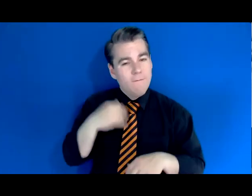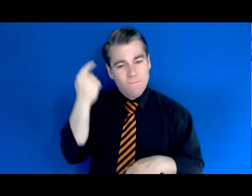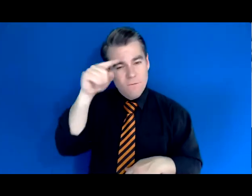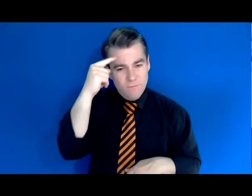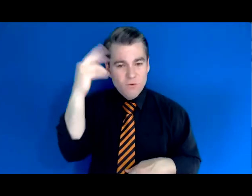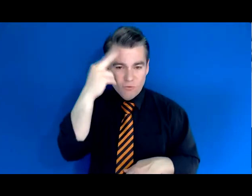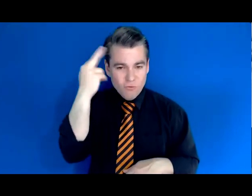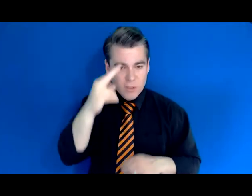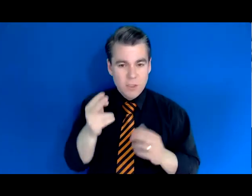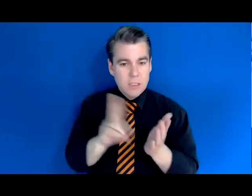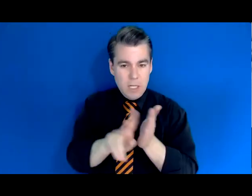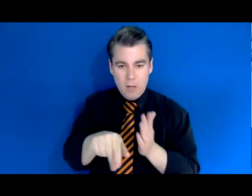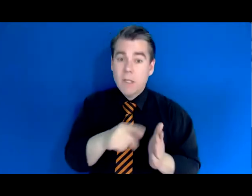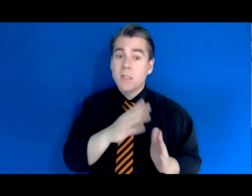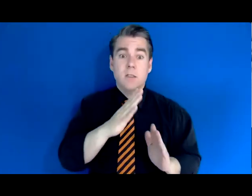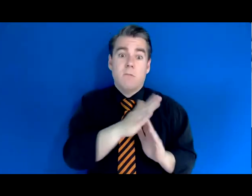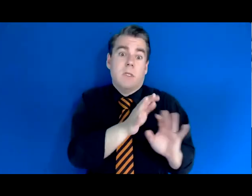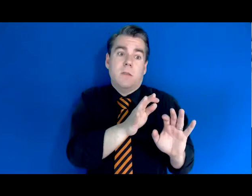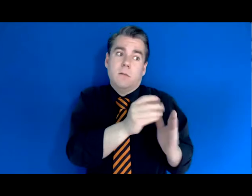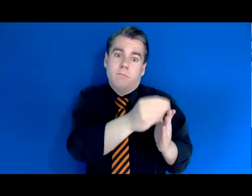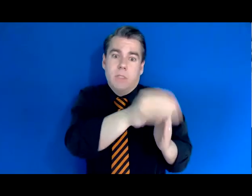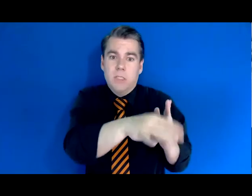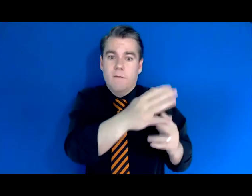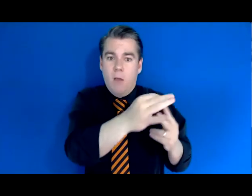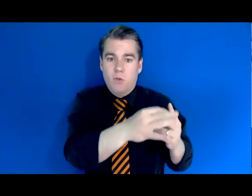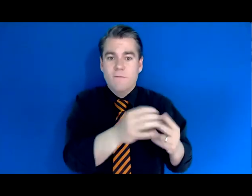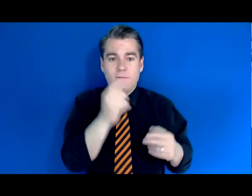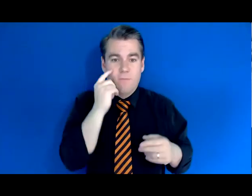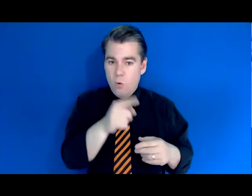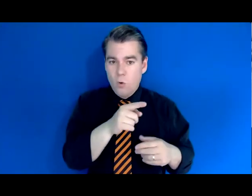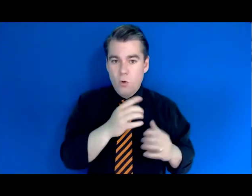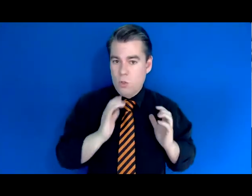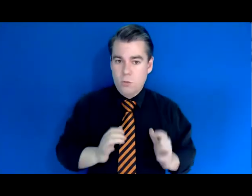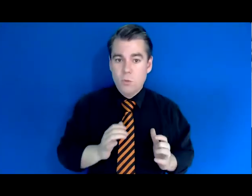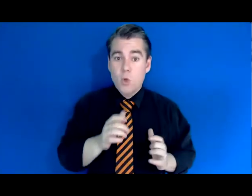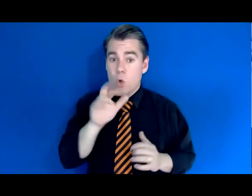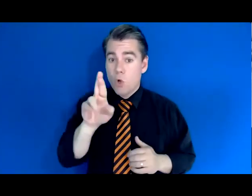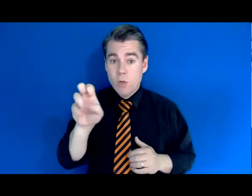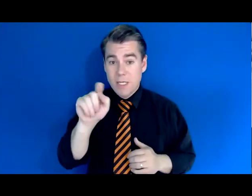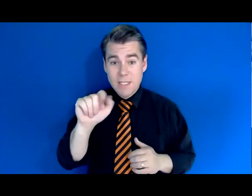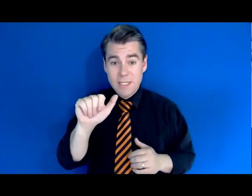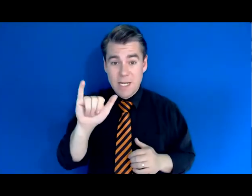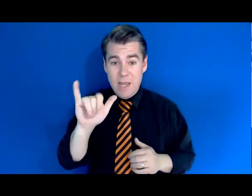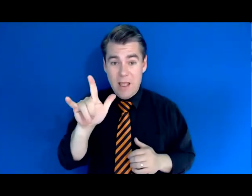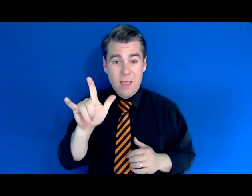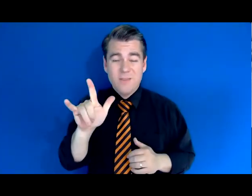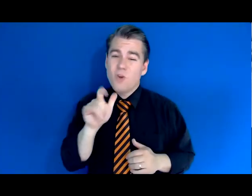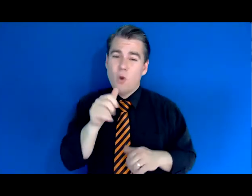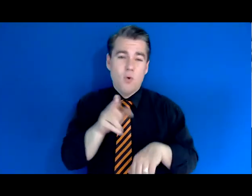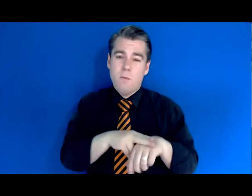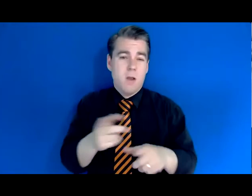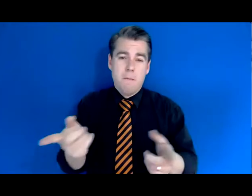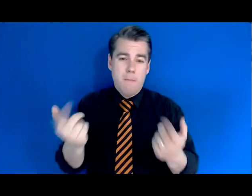expensive option for your customers and the majority of people who sign up for retail never really come back the next month